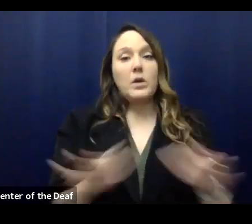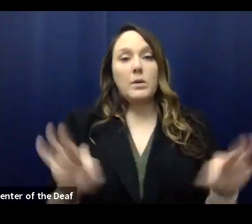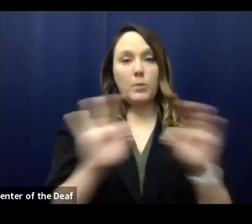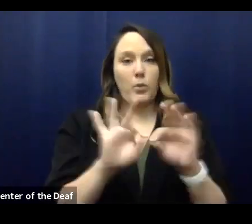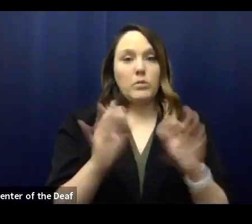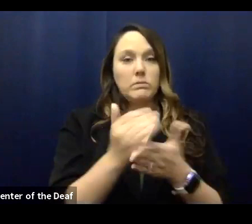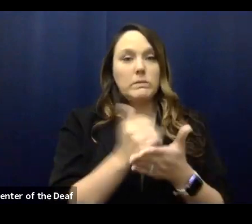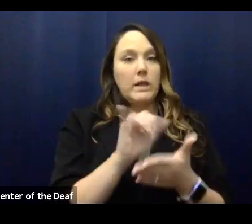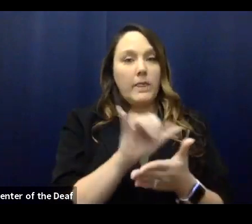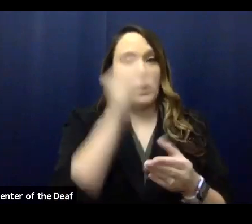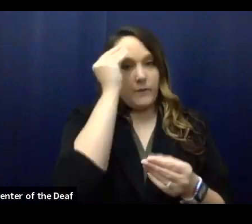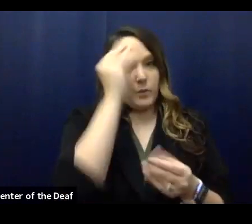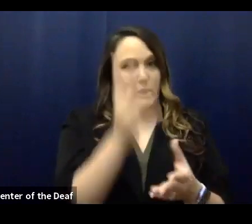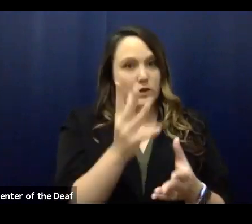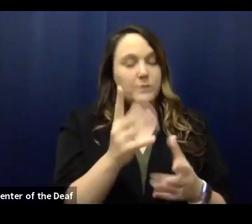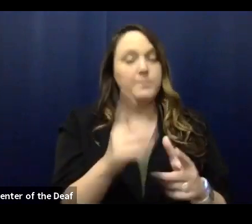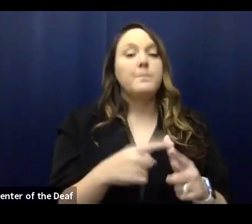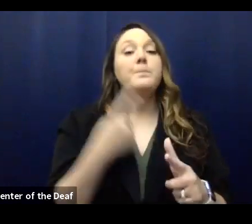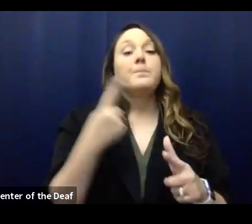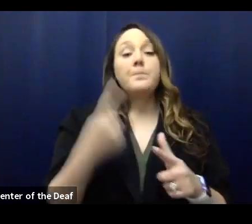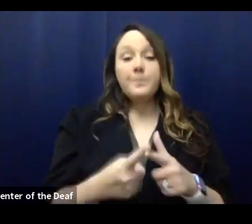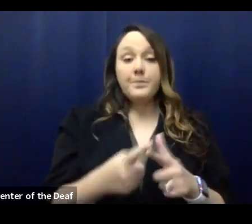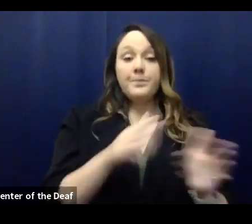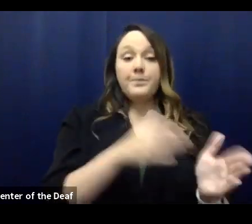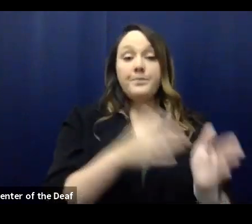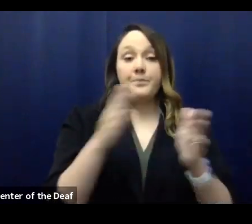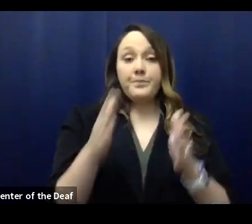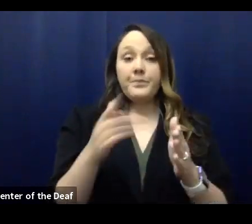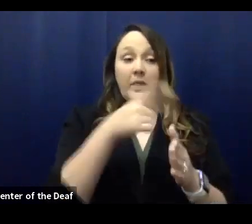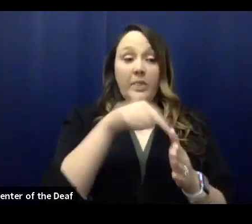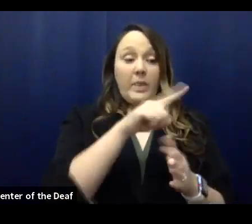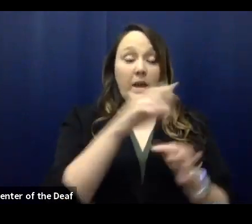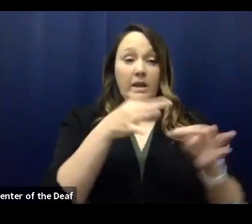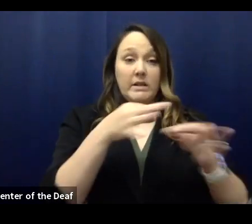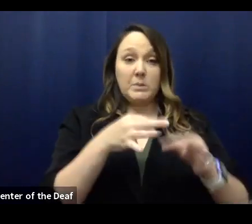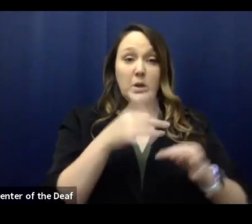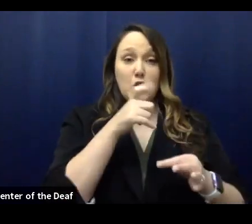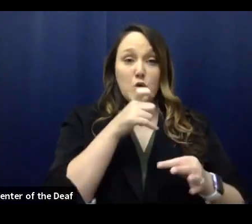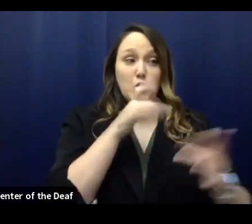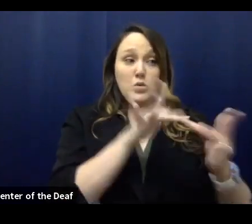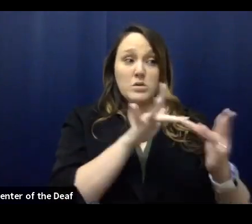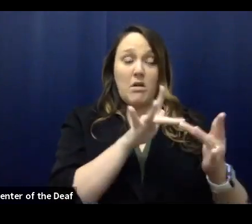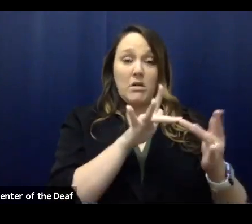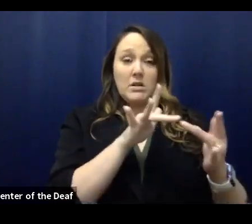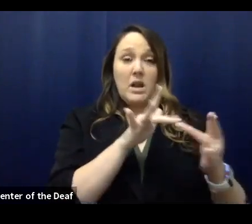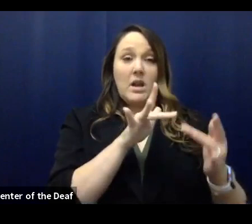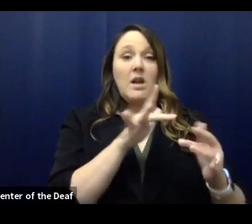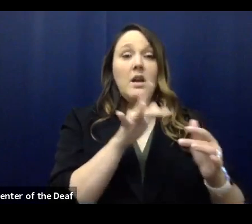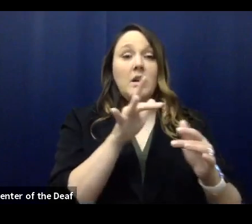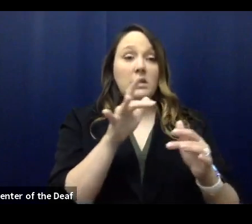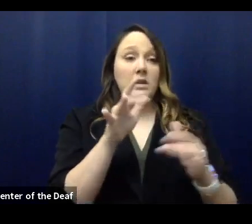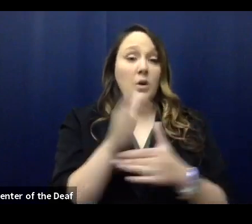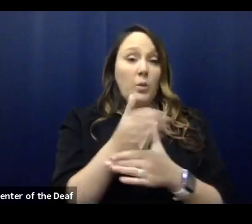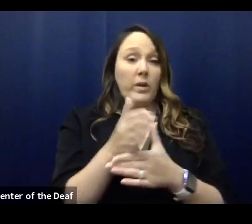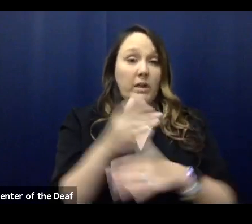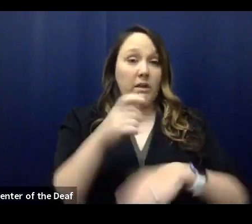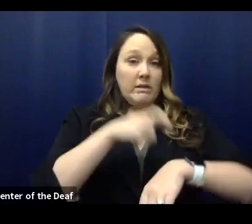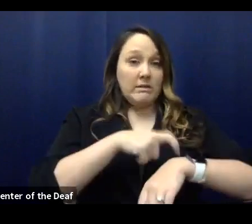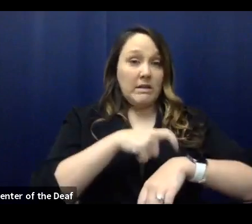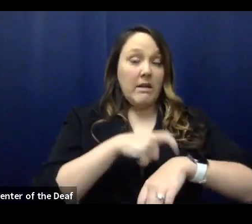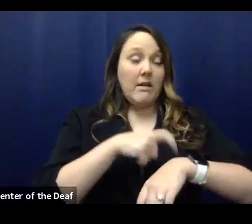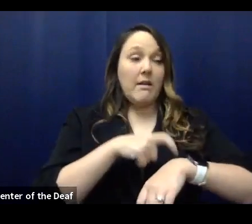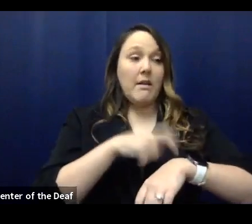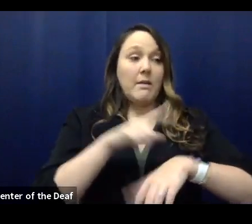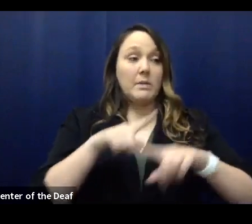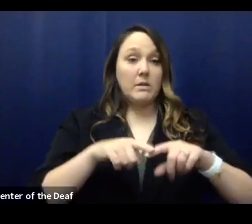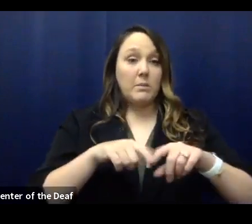information. So then after they've named the people they've been in close contact to within the time frame indicated based on